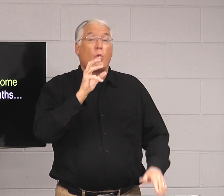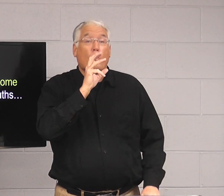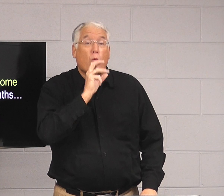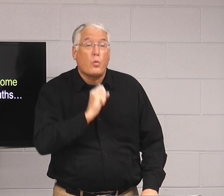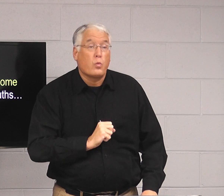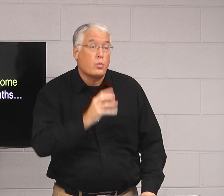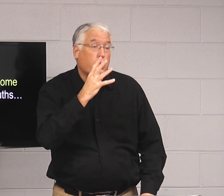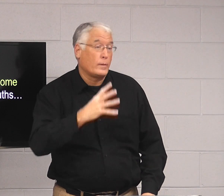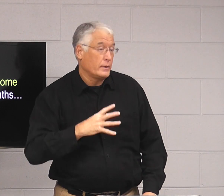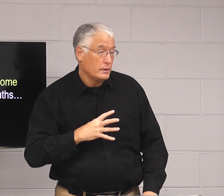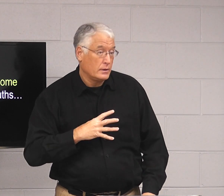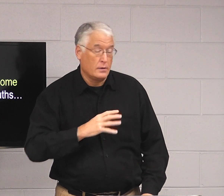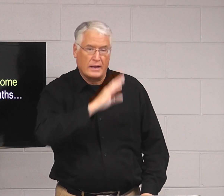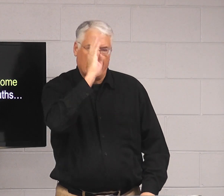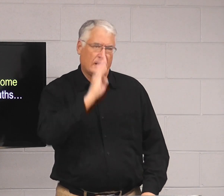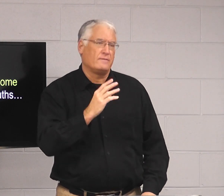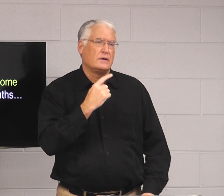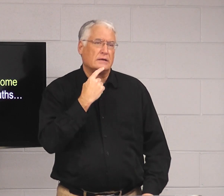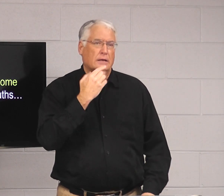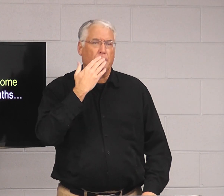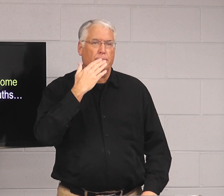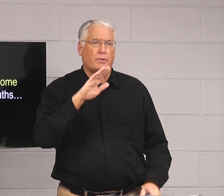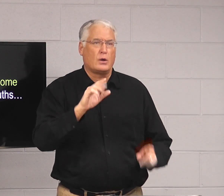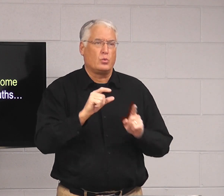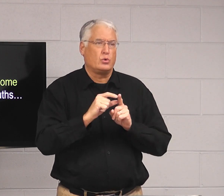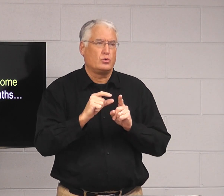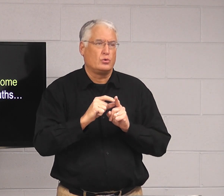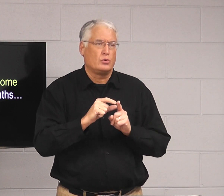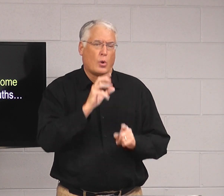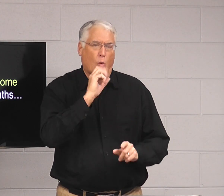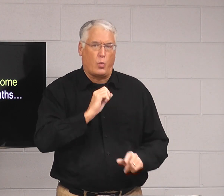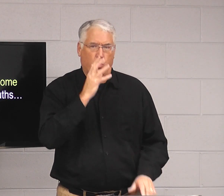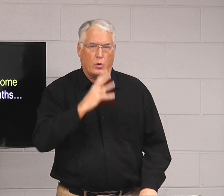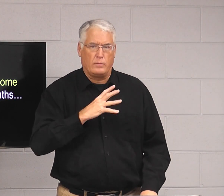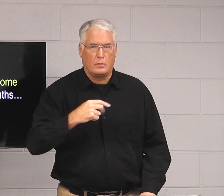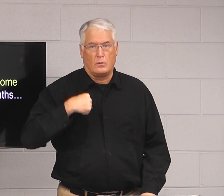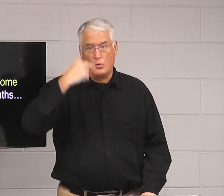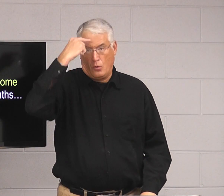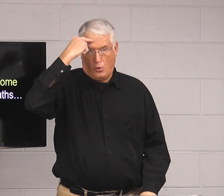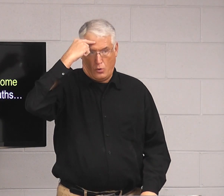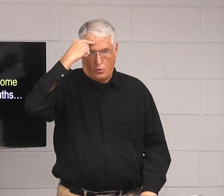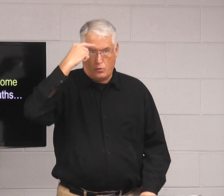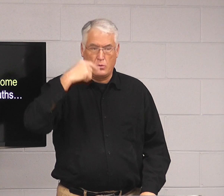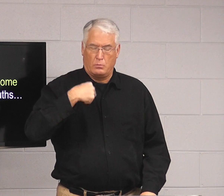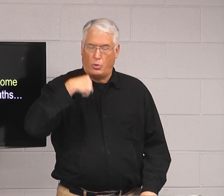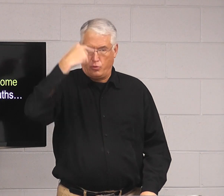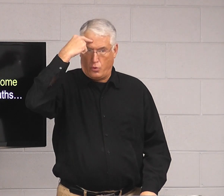all old women never said bad words. Old women. That's what I thought.